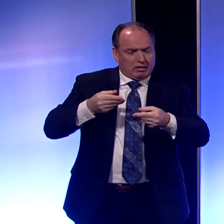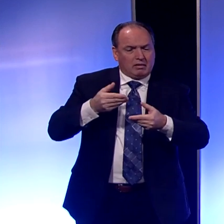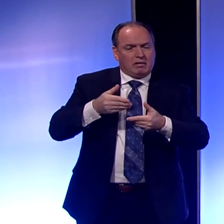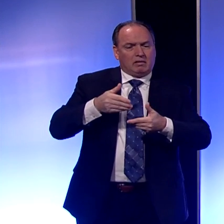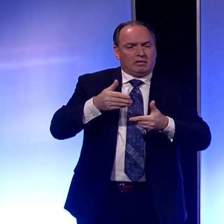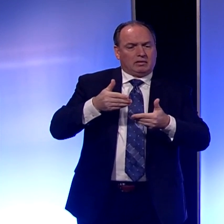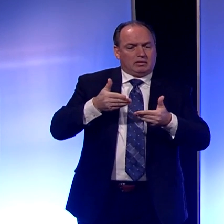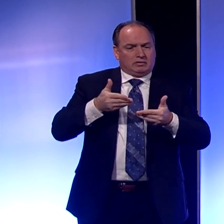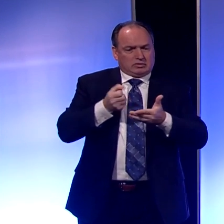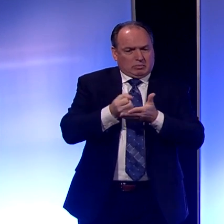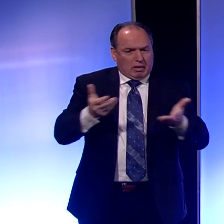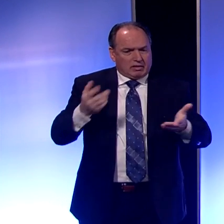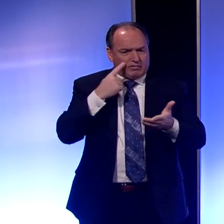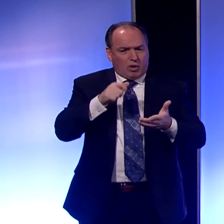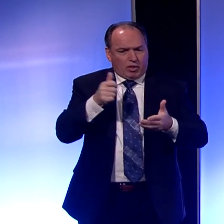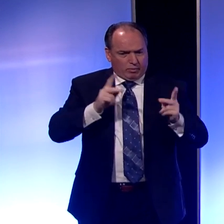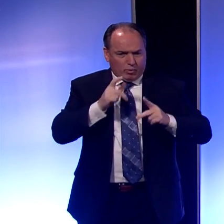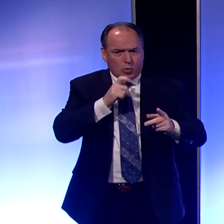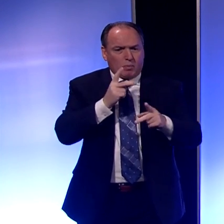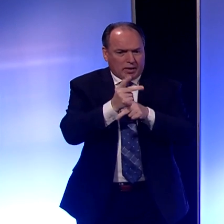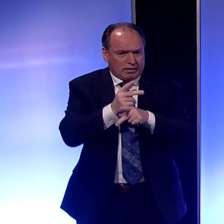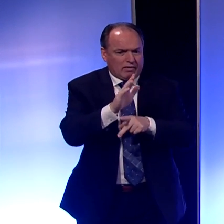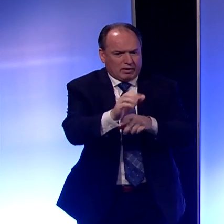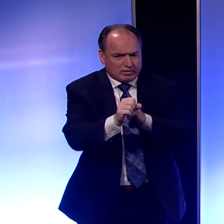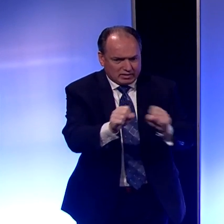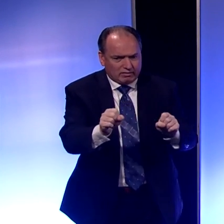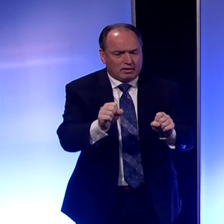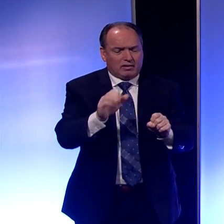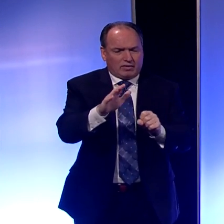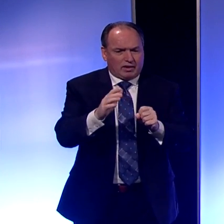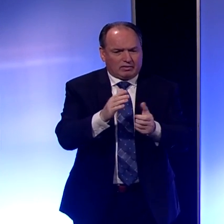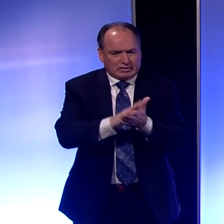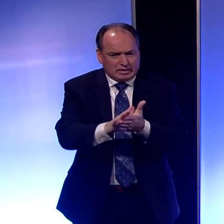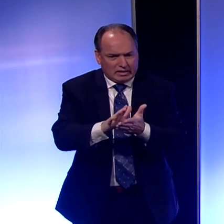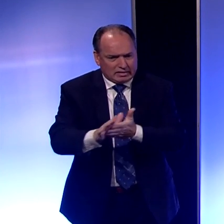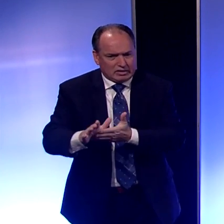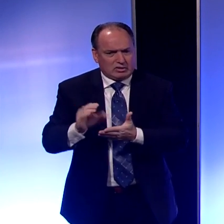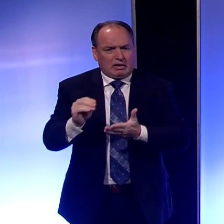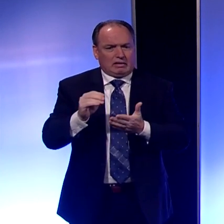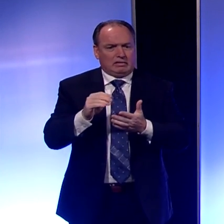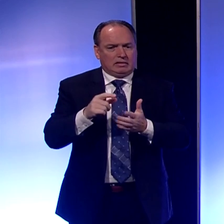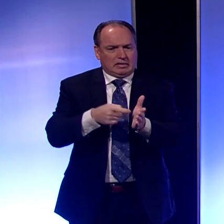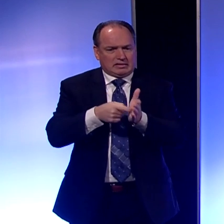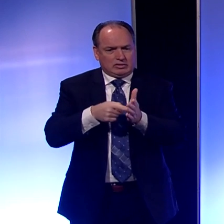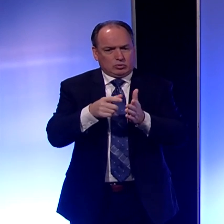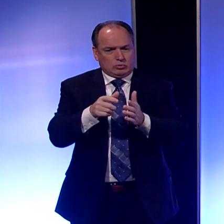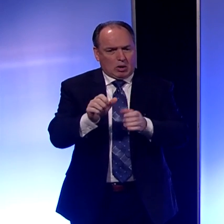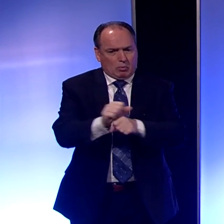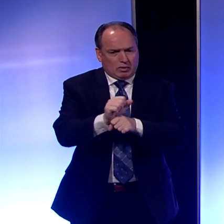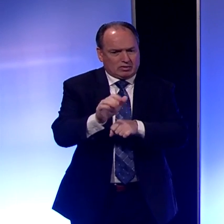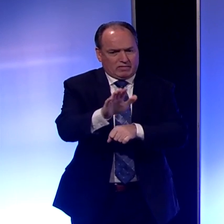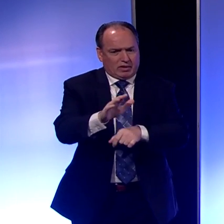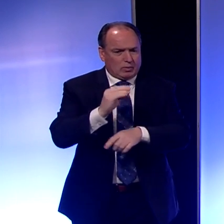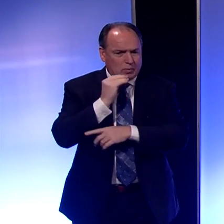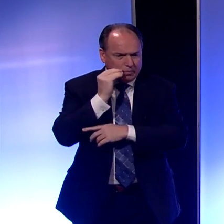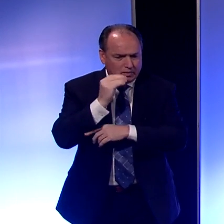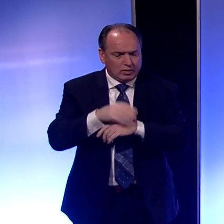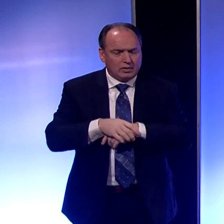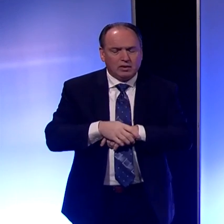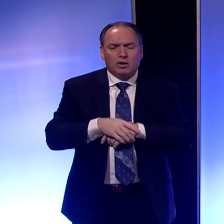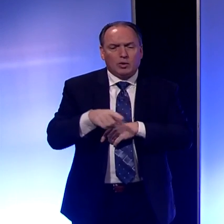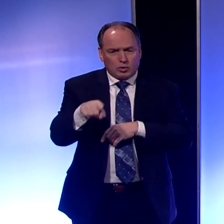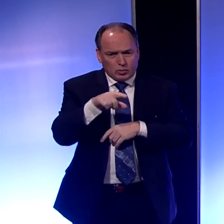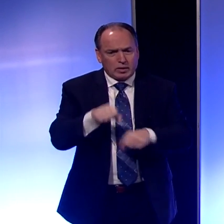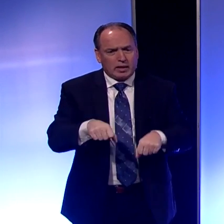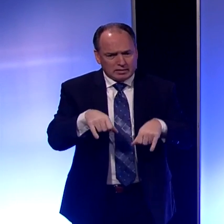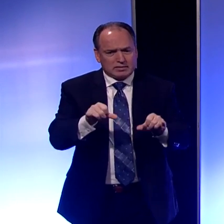our community, to help maintain their safety, their sanitation, and essential operations of their residents. You can